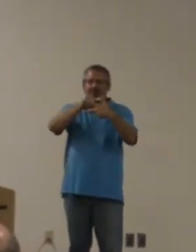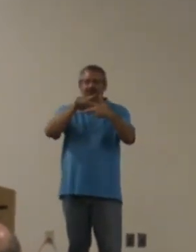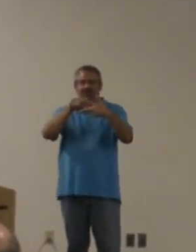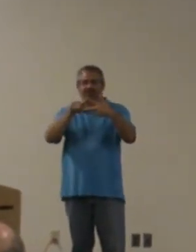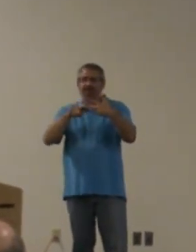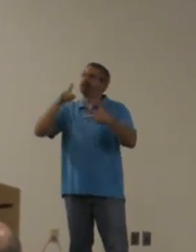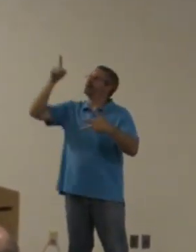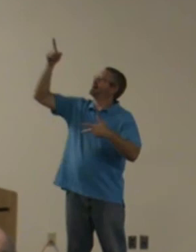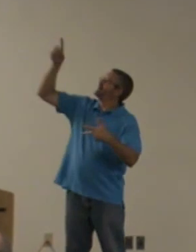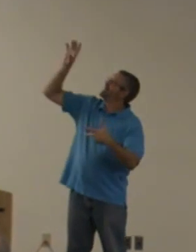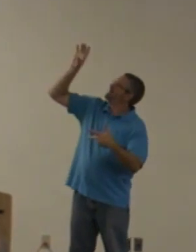We're going to do the three things.